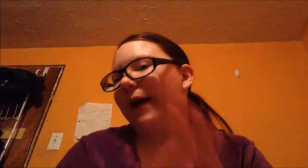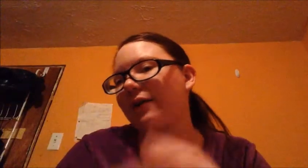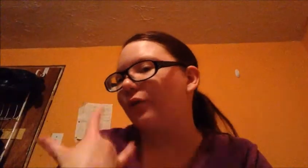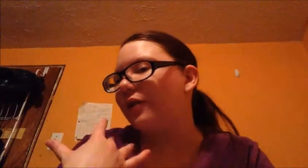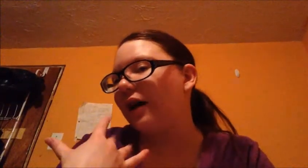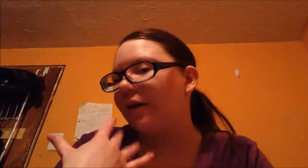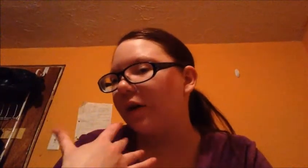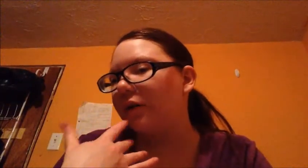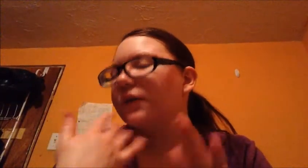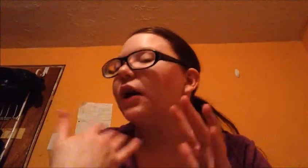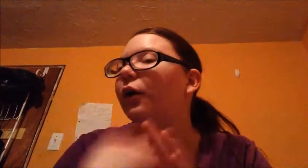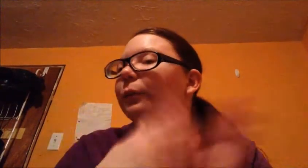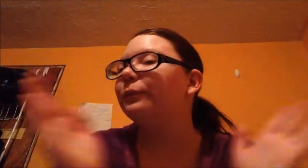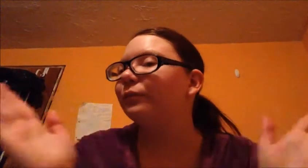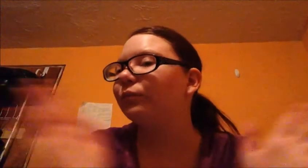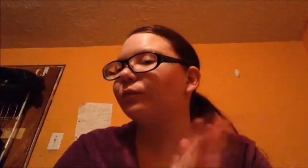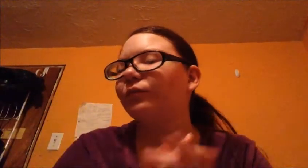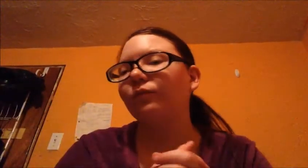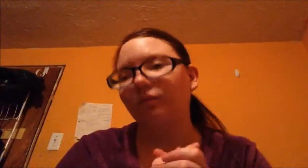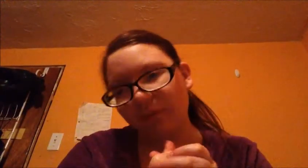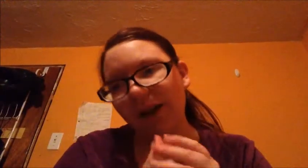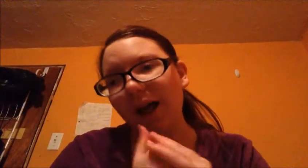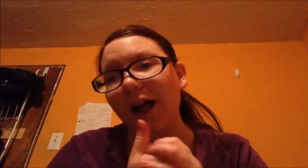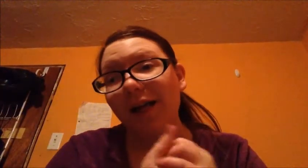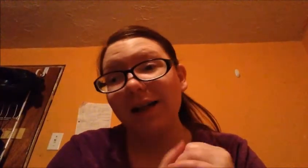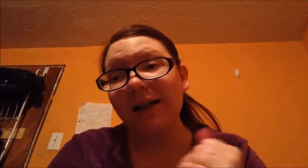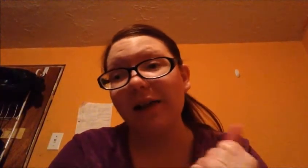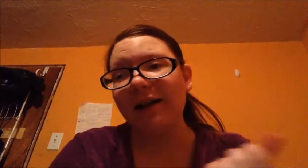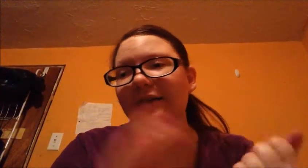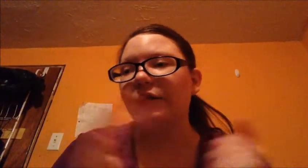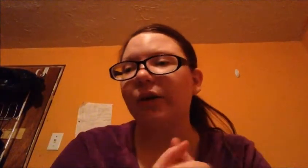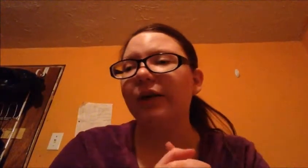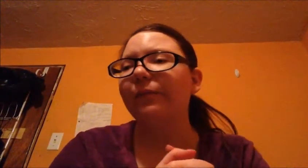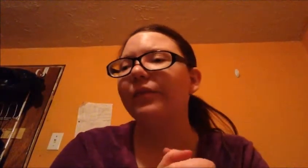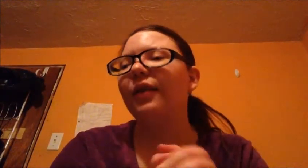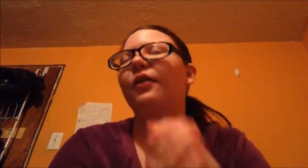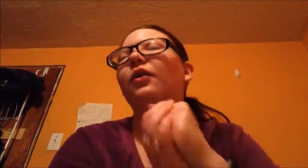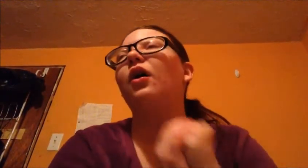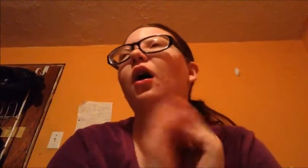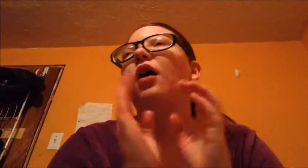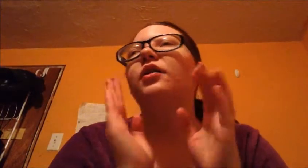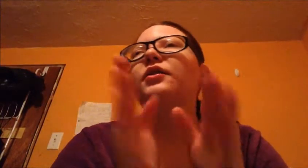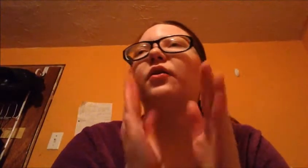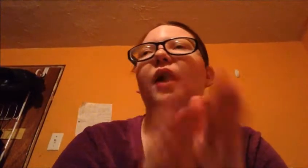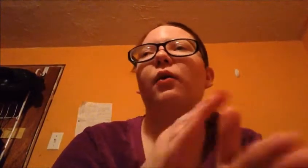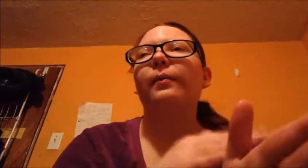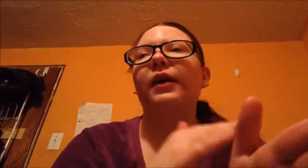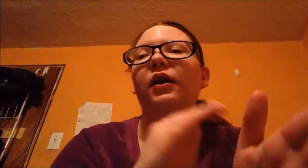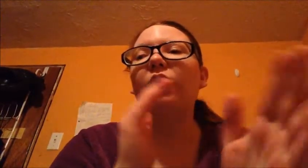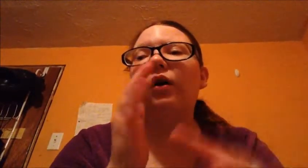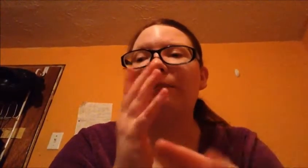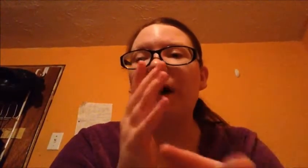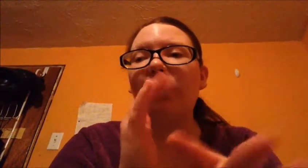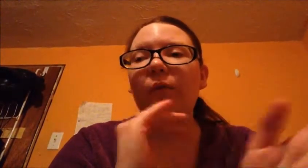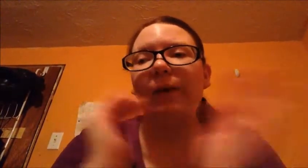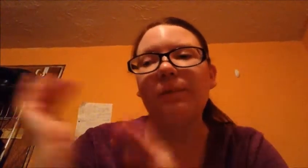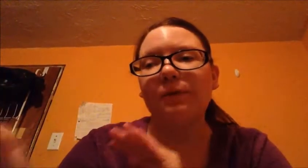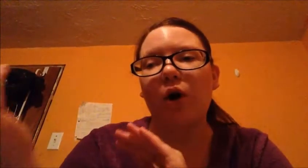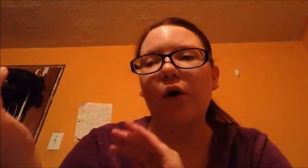backstories of those. So, that's how that's doing. So, that will be, part one will be up tomorrow.